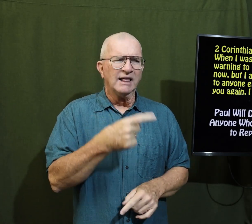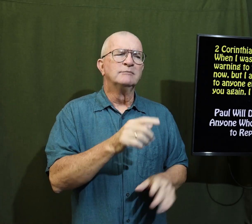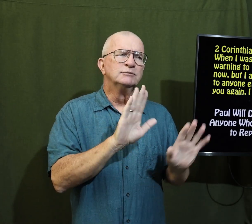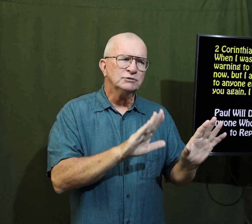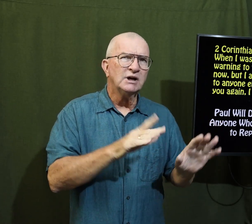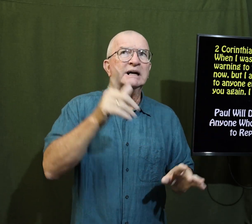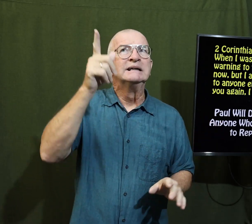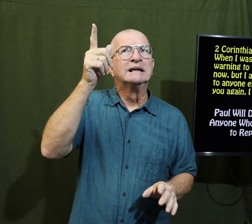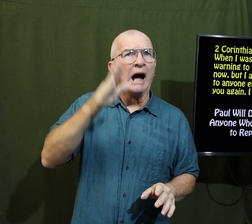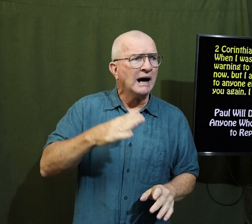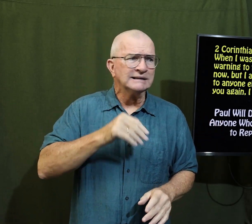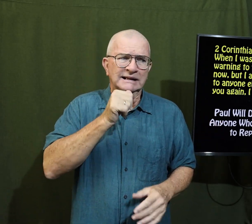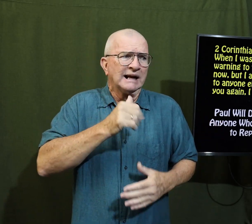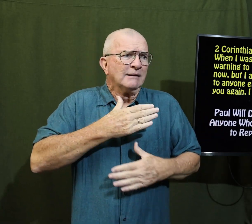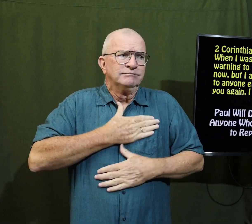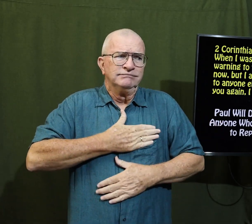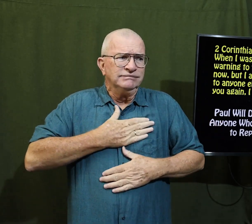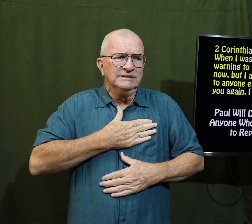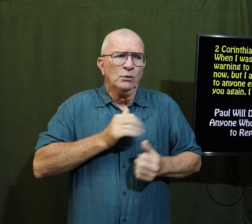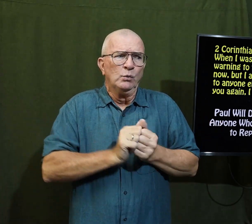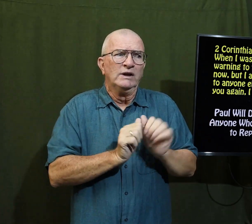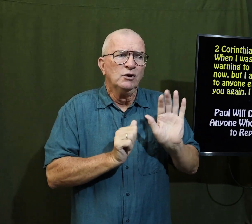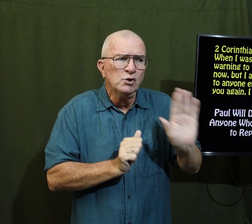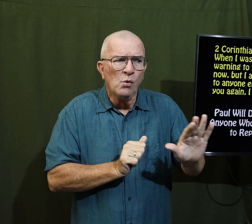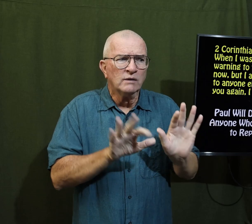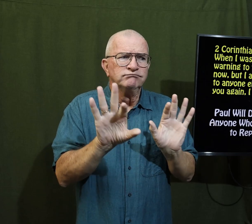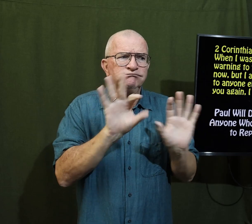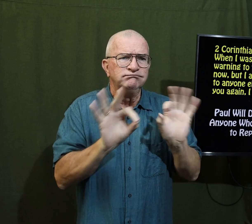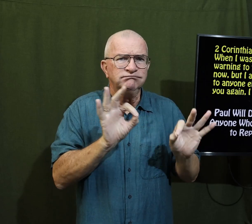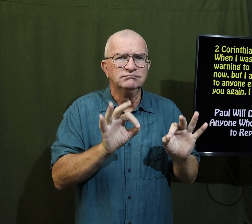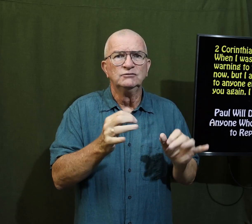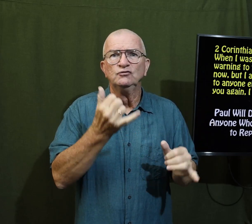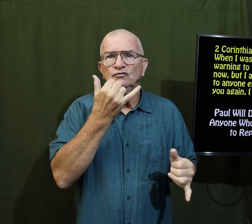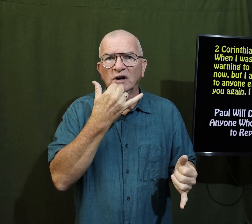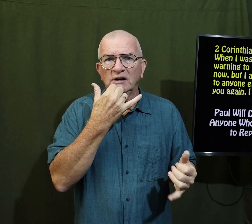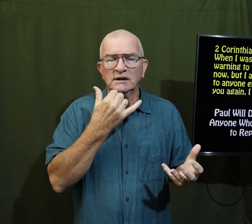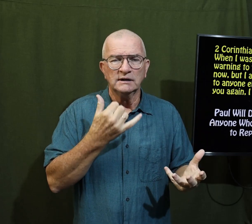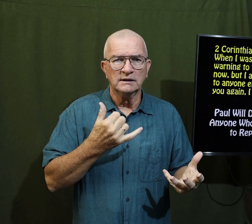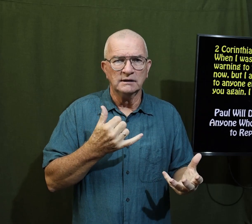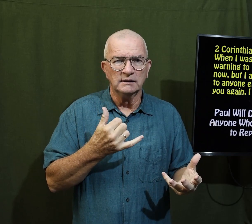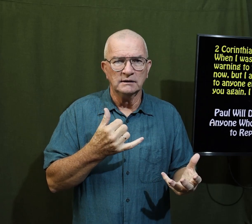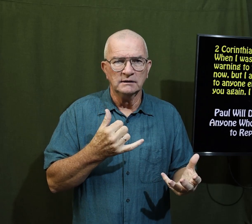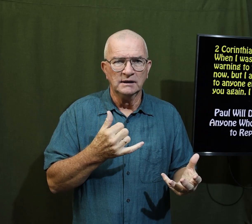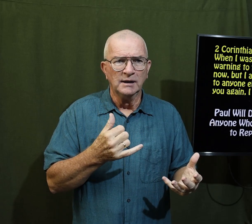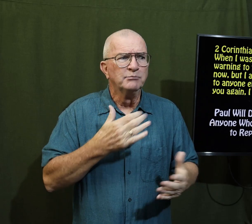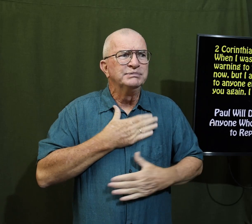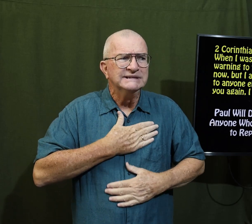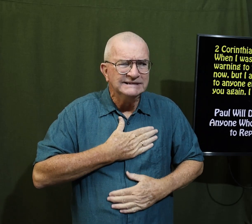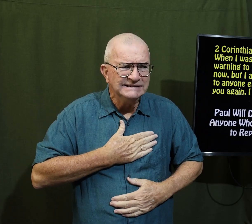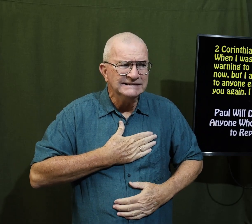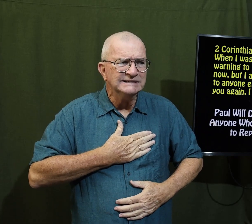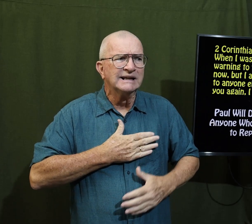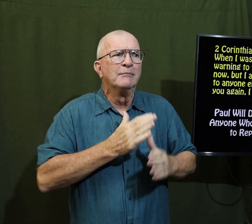but tell them that God is not pleased with your choices of wrong. Please